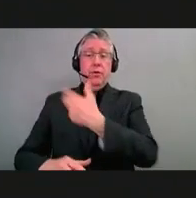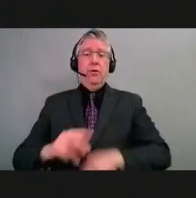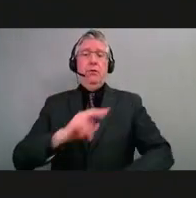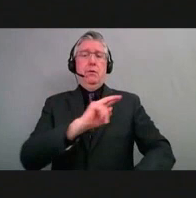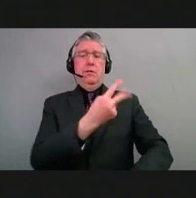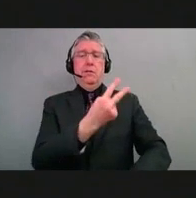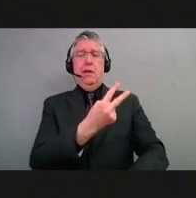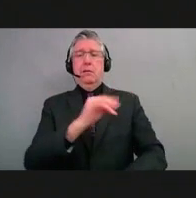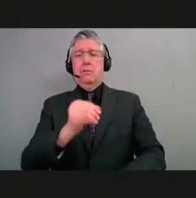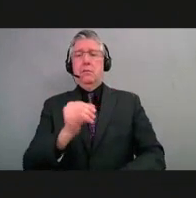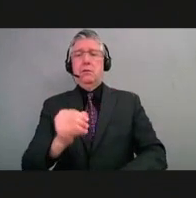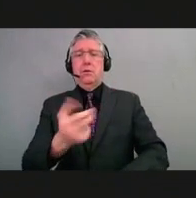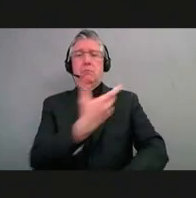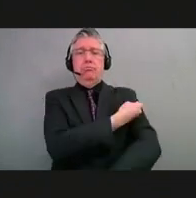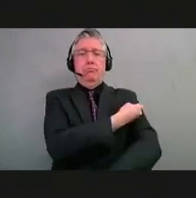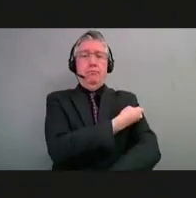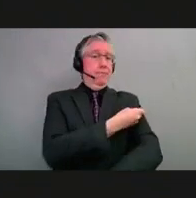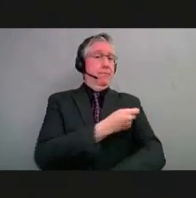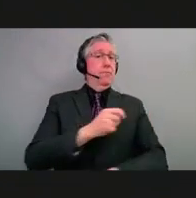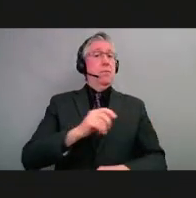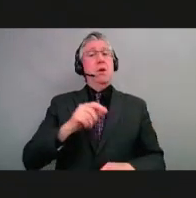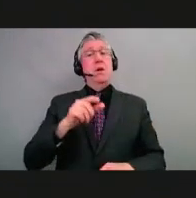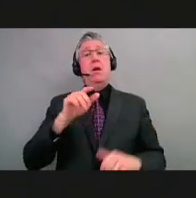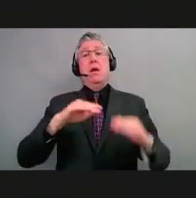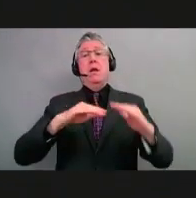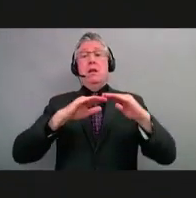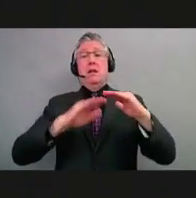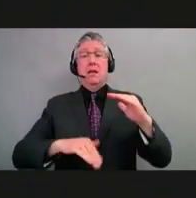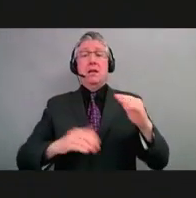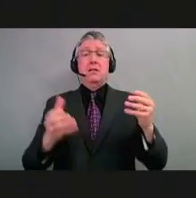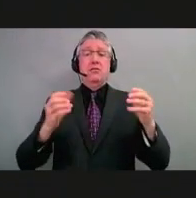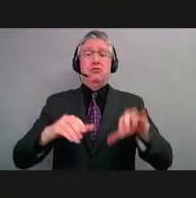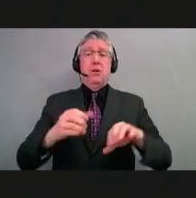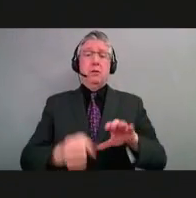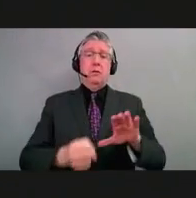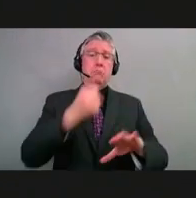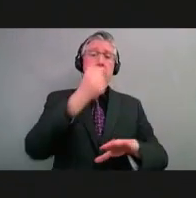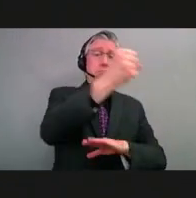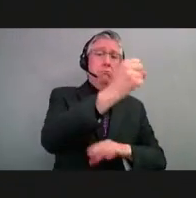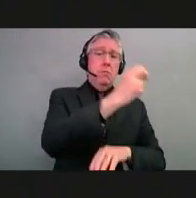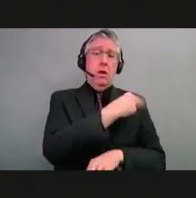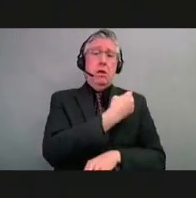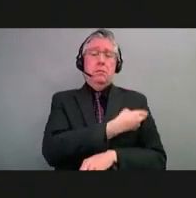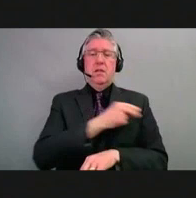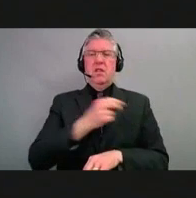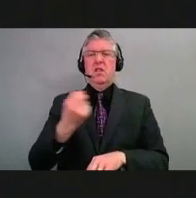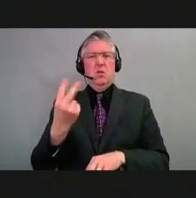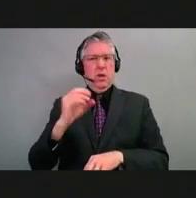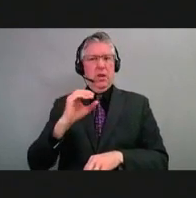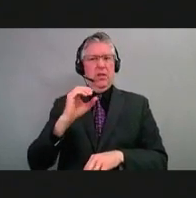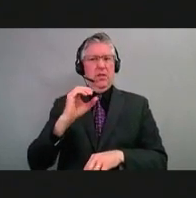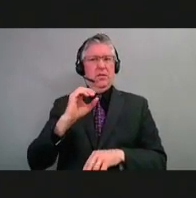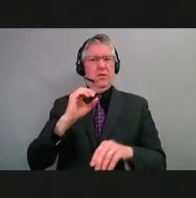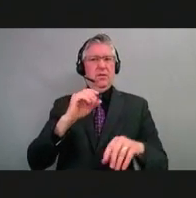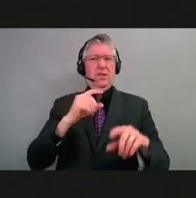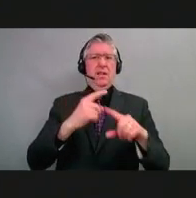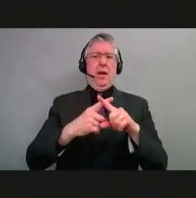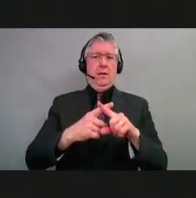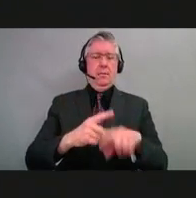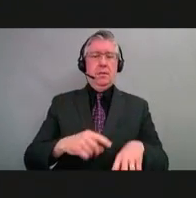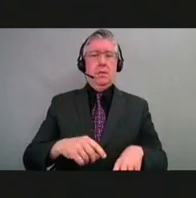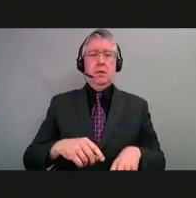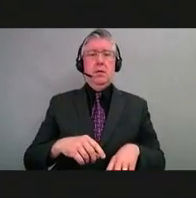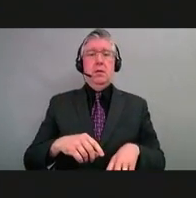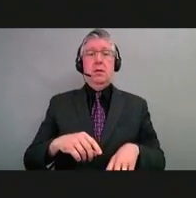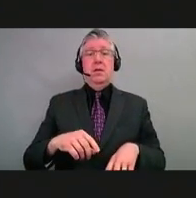are 12 times less likely to be hospitalized and 56% less likely, or